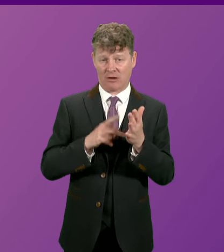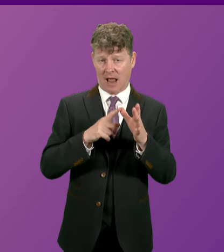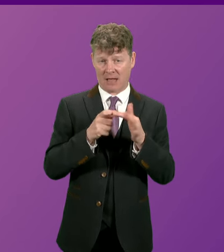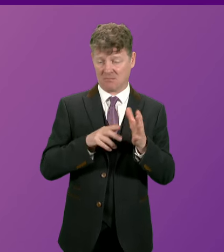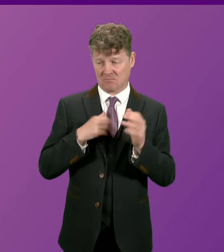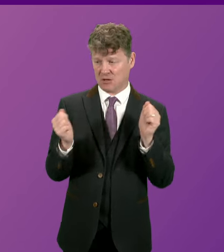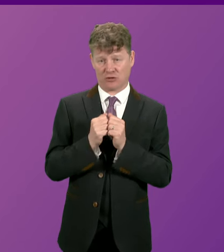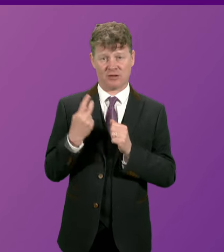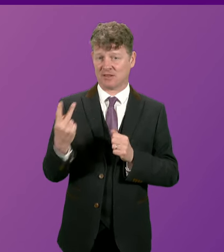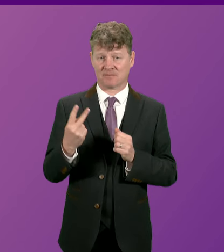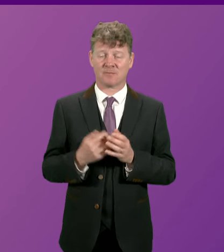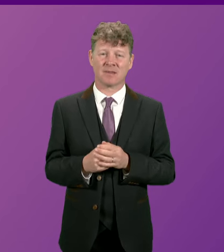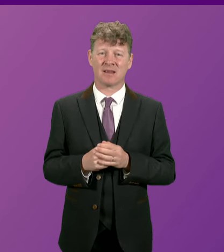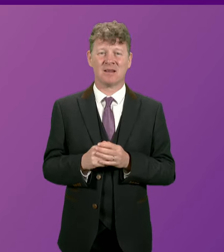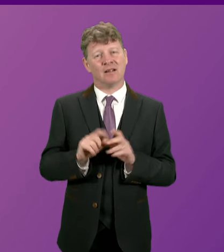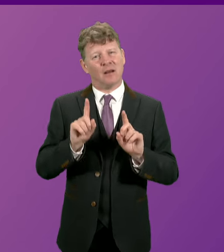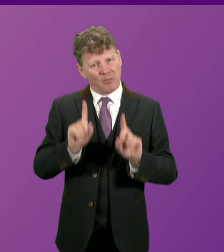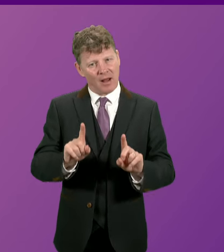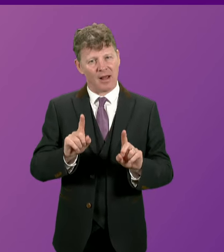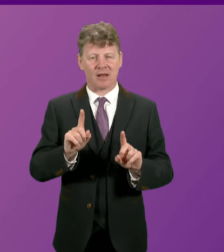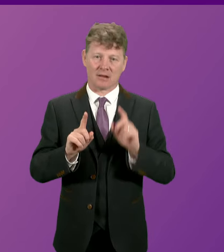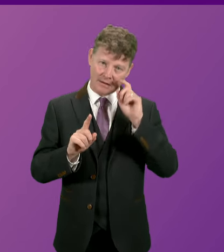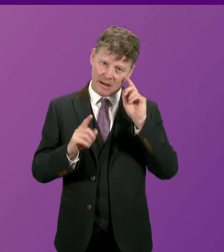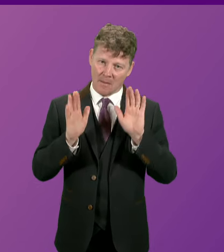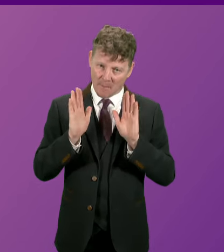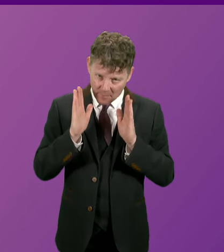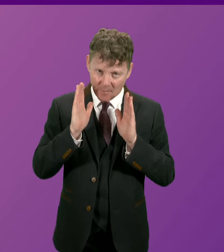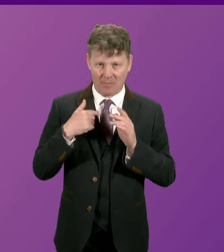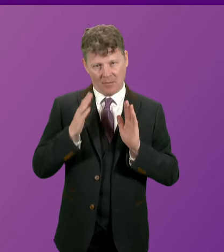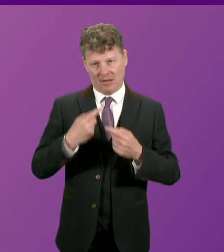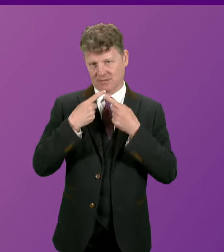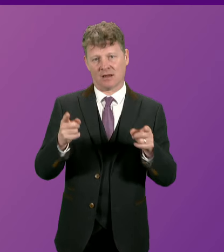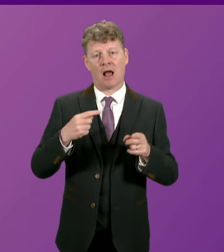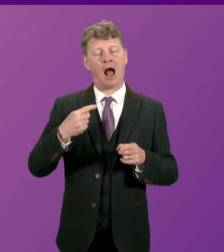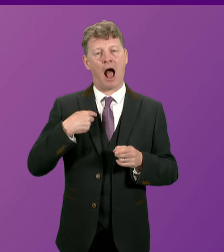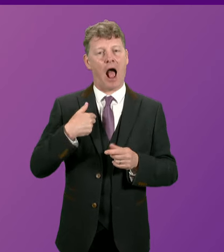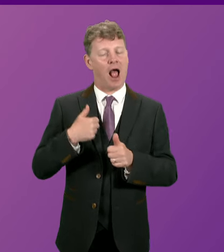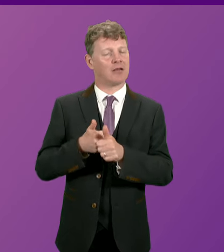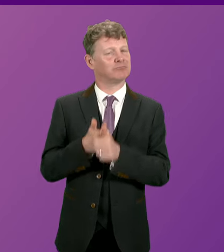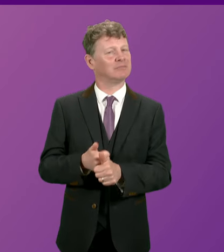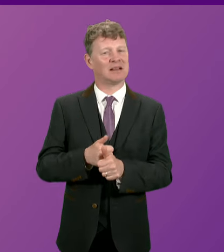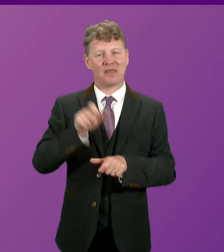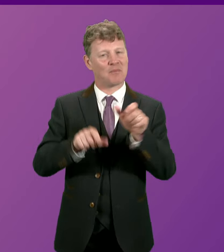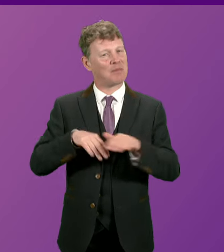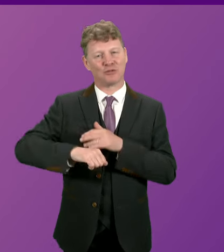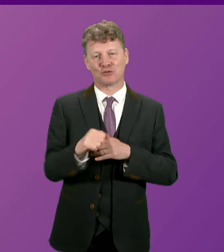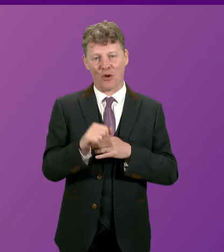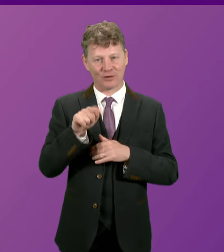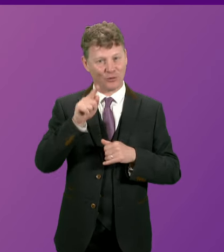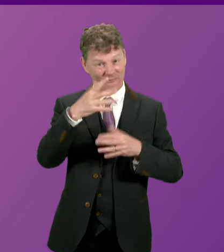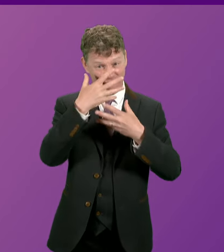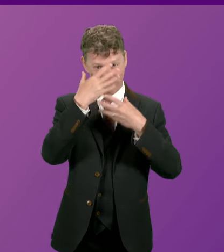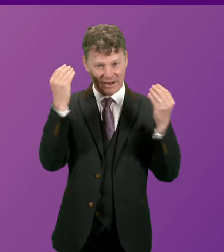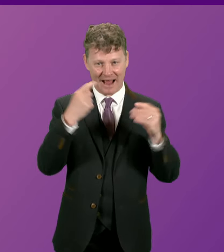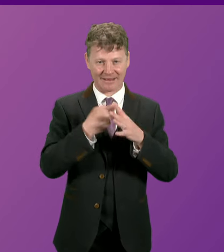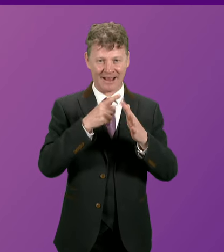and I do though have to say that I have great faith in the people of Scotland who will ever forget the heroic actions of those in